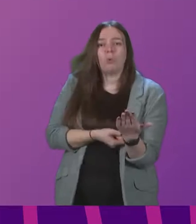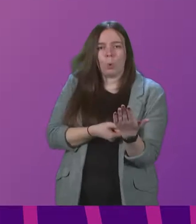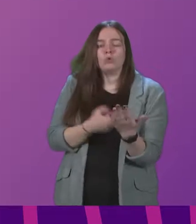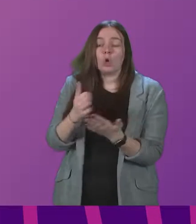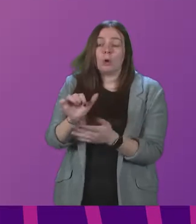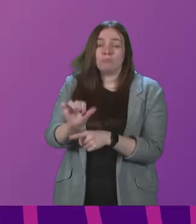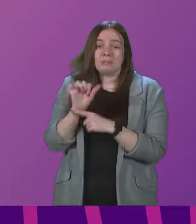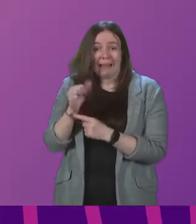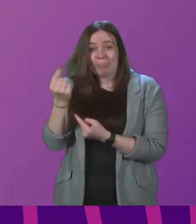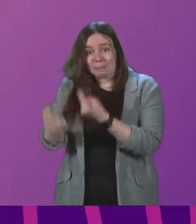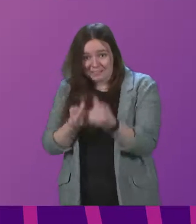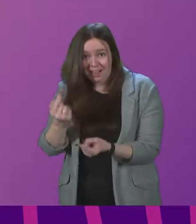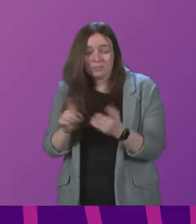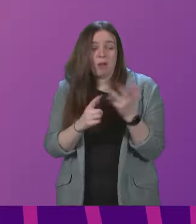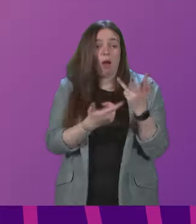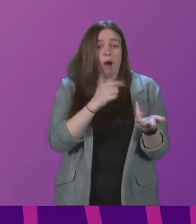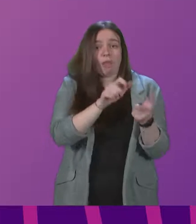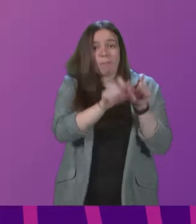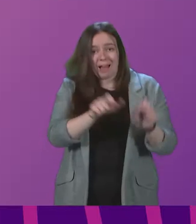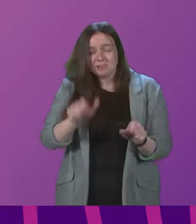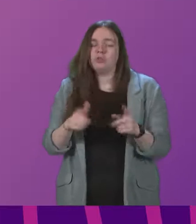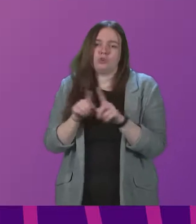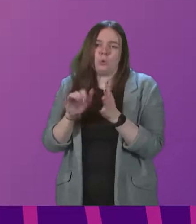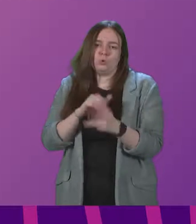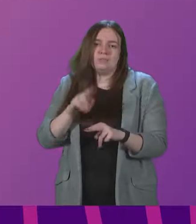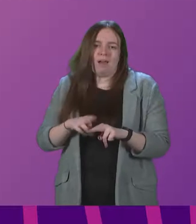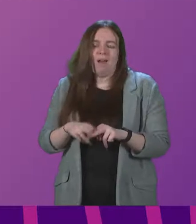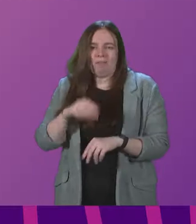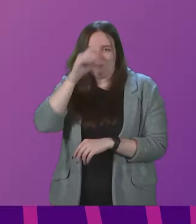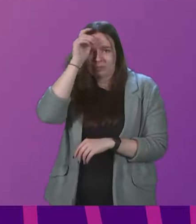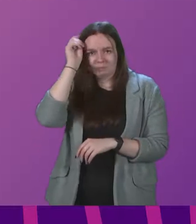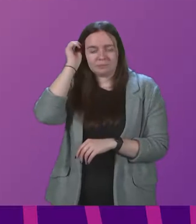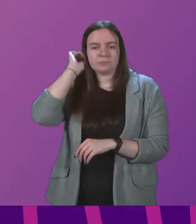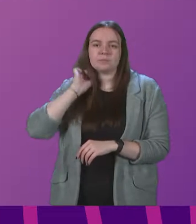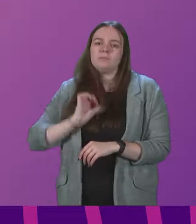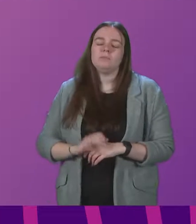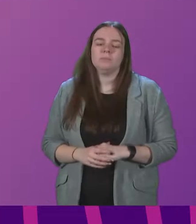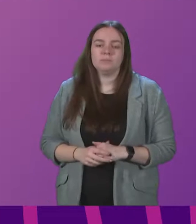both themselves, fellow passengers and, of course, staff. Graham Simpson.